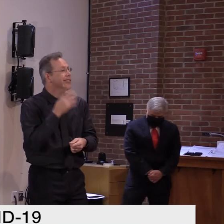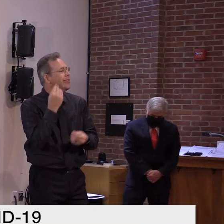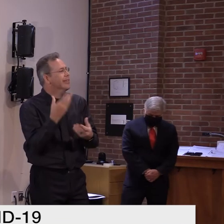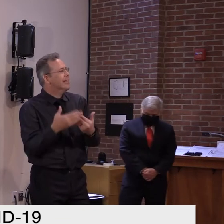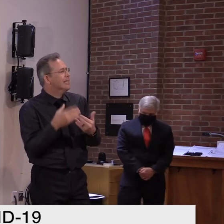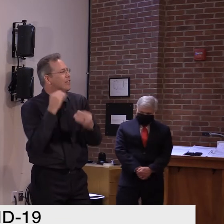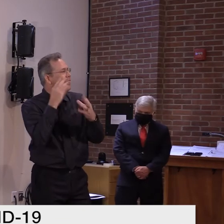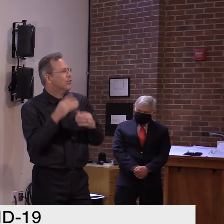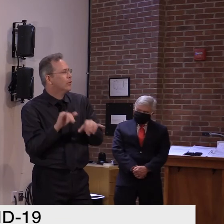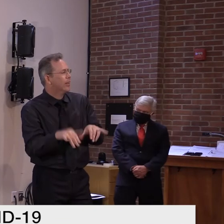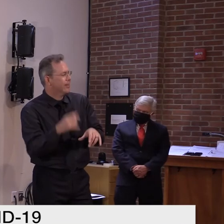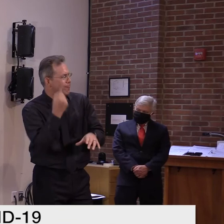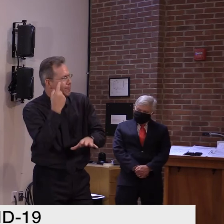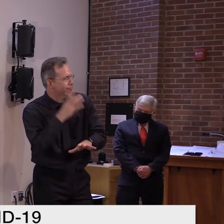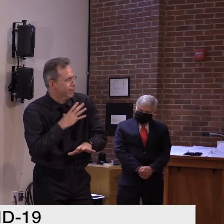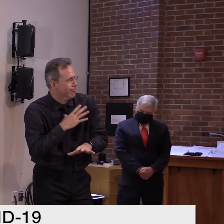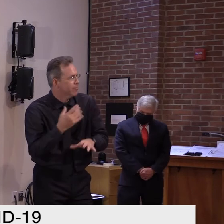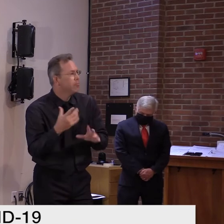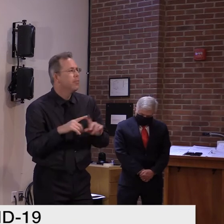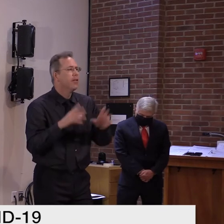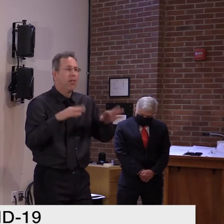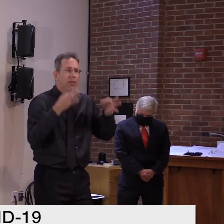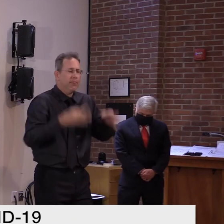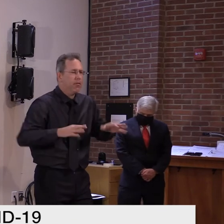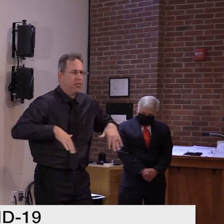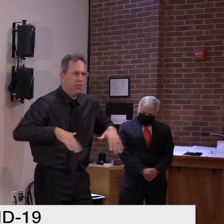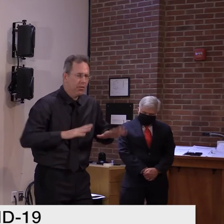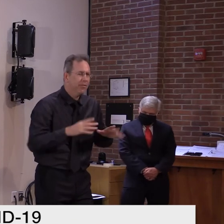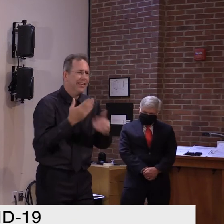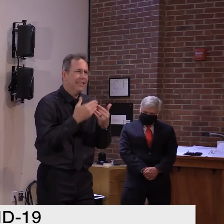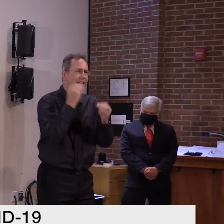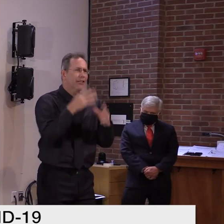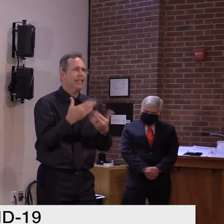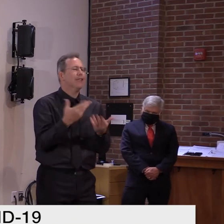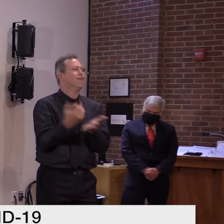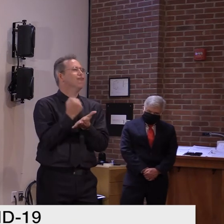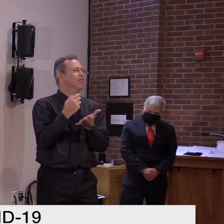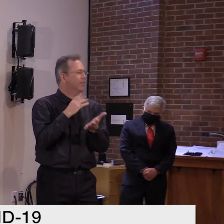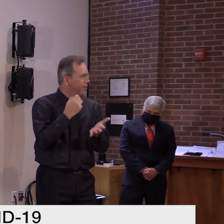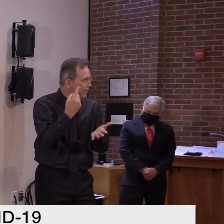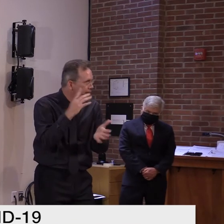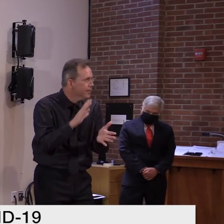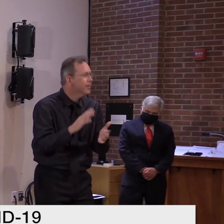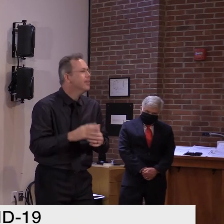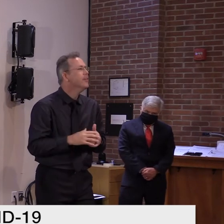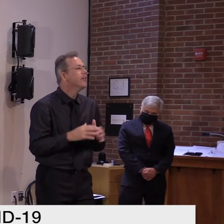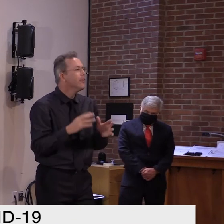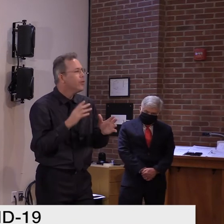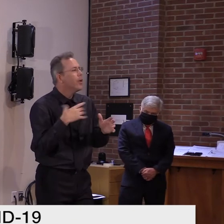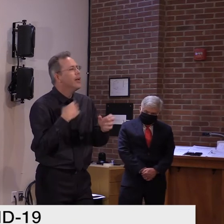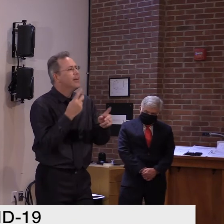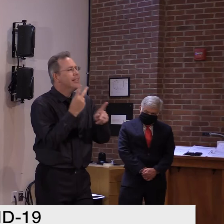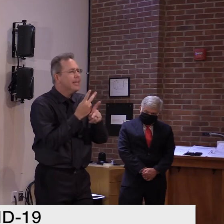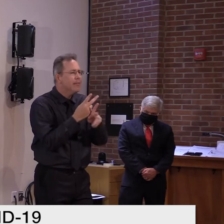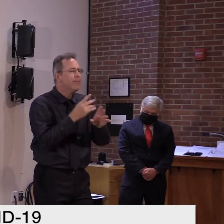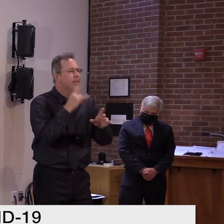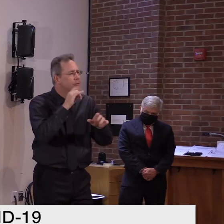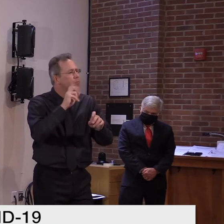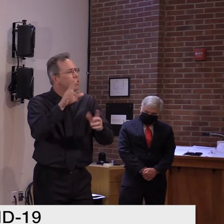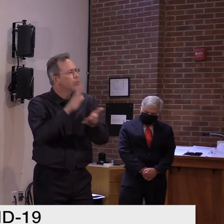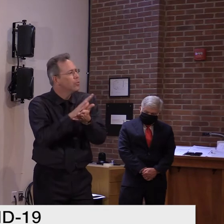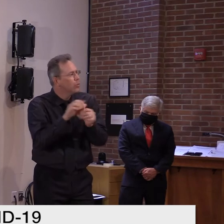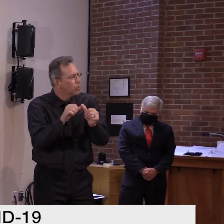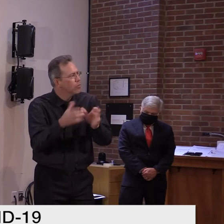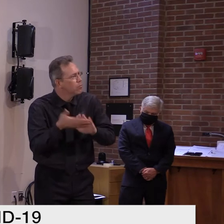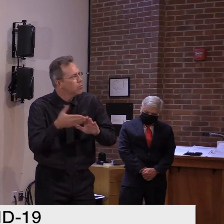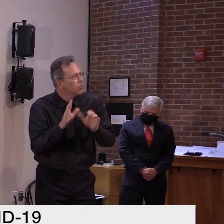not travel on a state precisely so we can protect the opportunities for in-person instruction. Okay. And then also